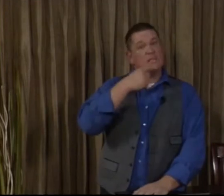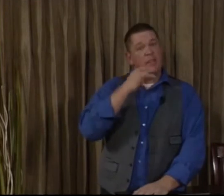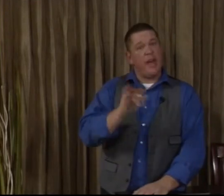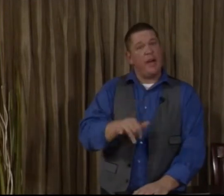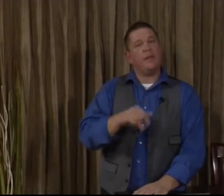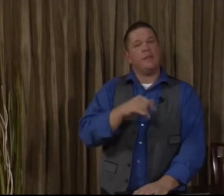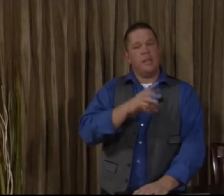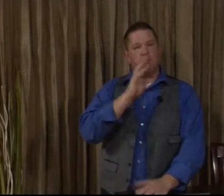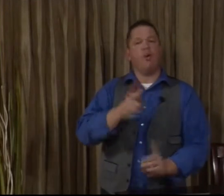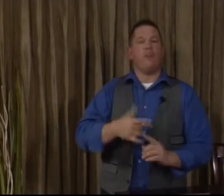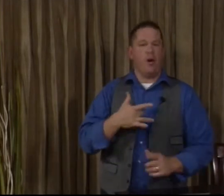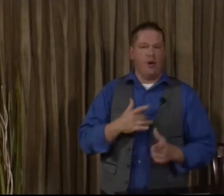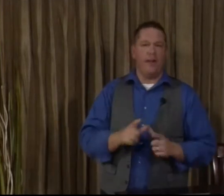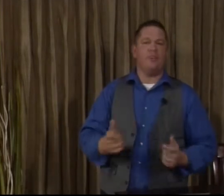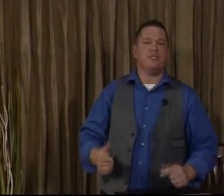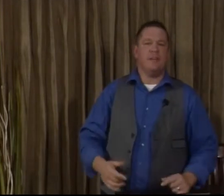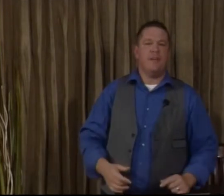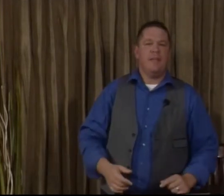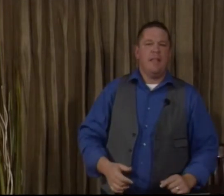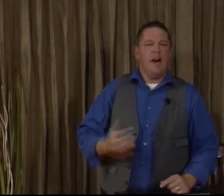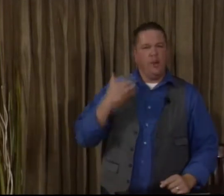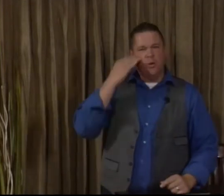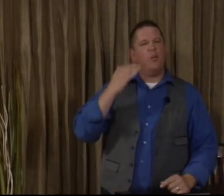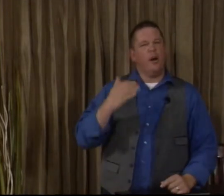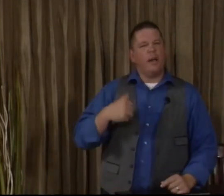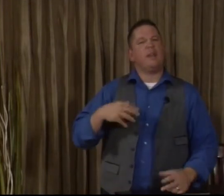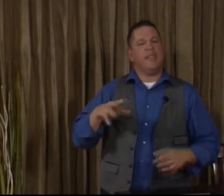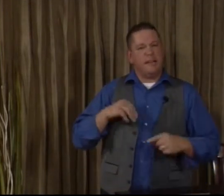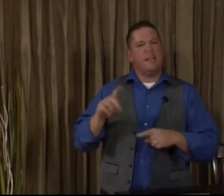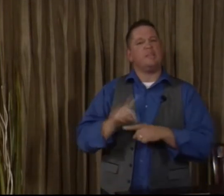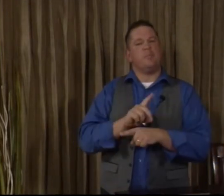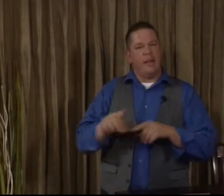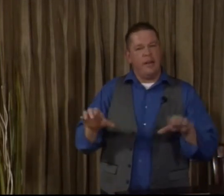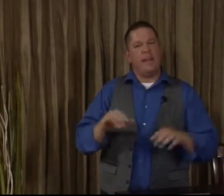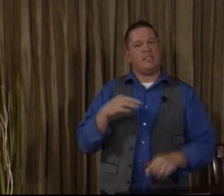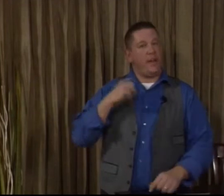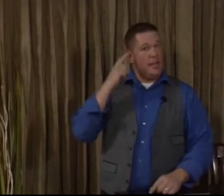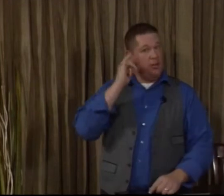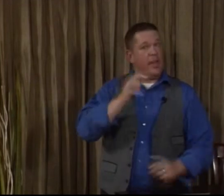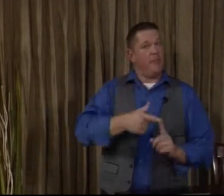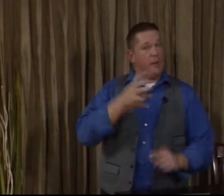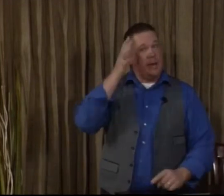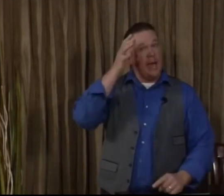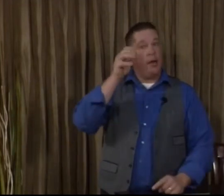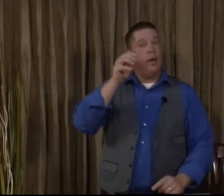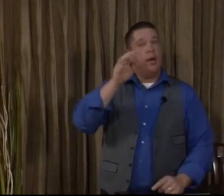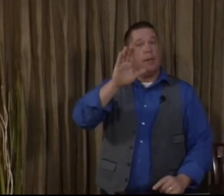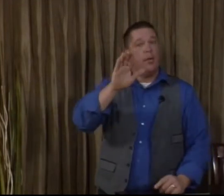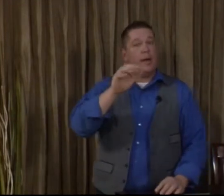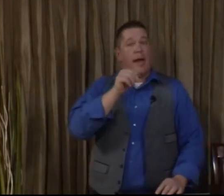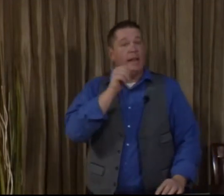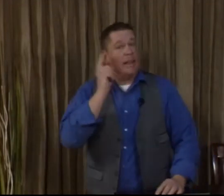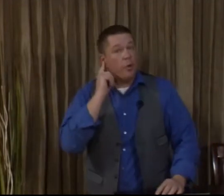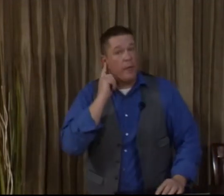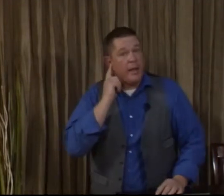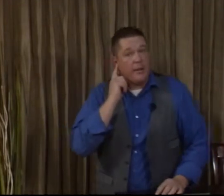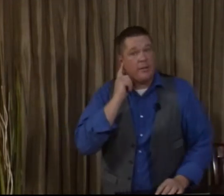said that, he spoke from heart language. I knew, you know what? I'll take the disciplinary acts if I can hear that from my dad. By the way, I didn't hear it with my ears.